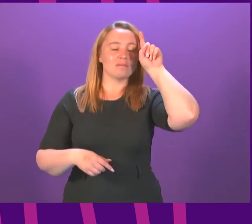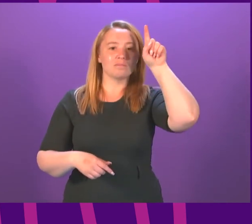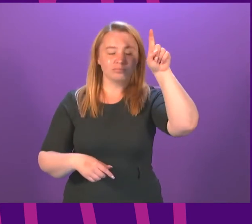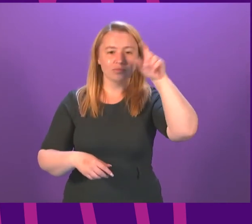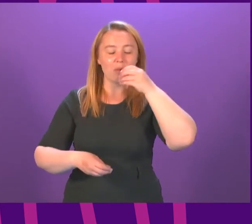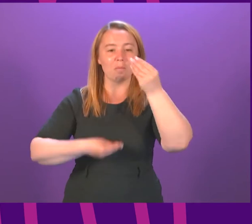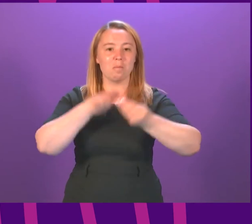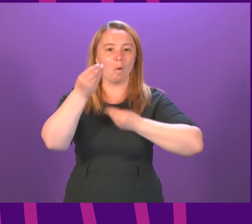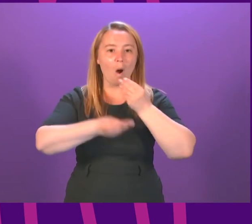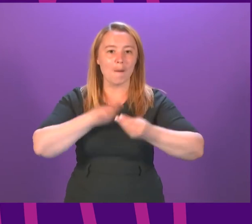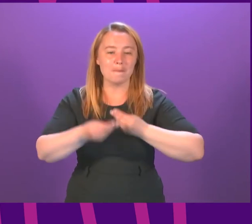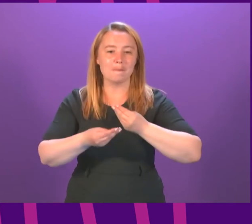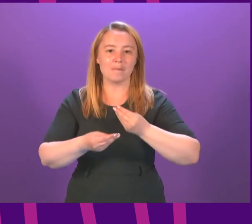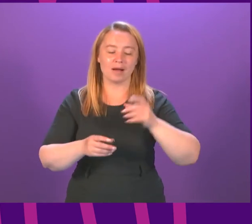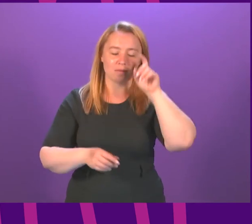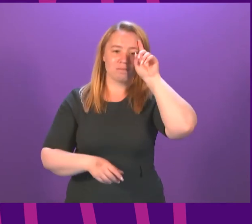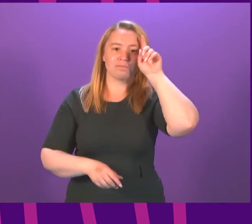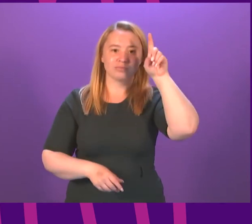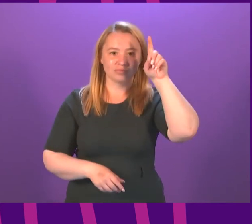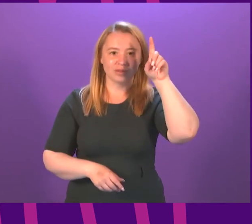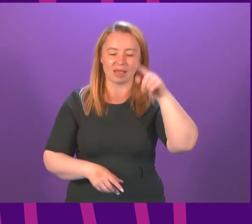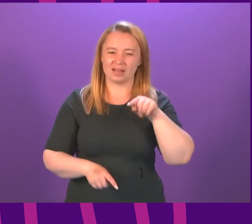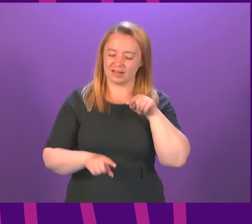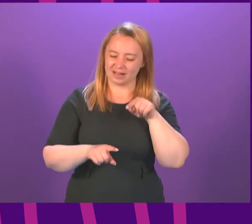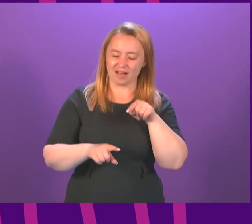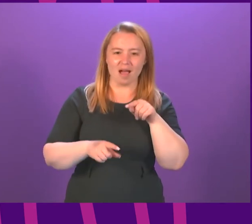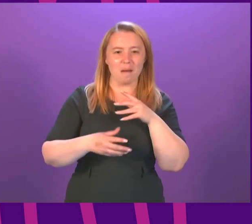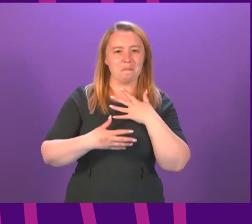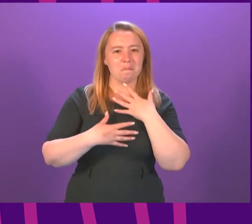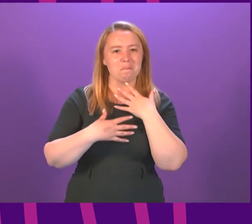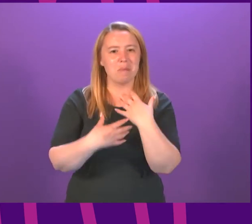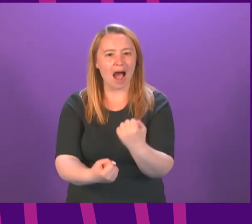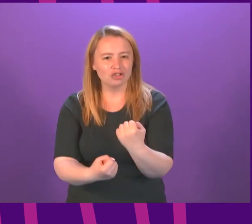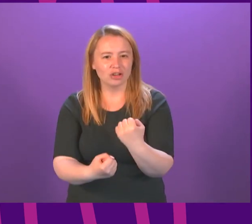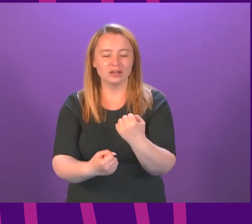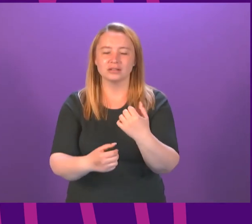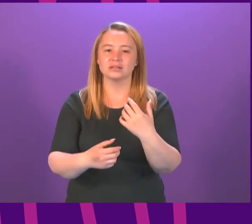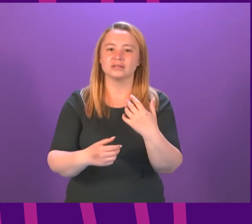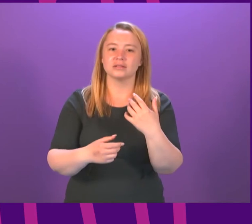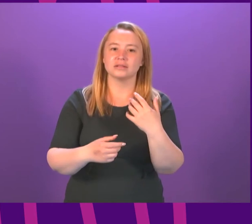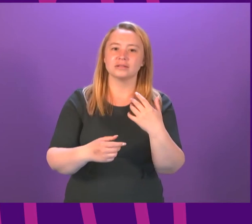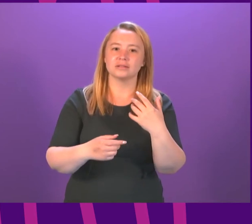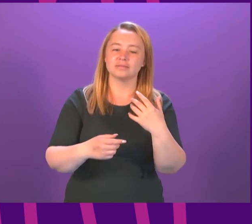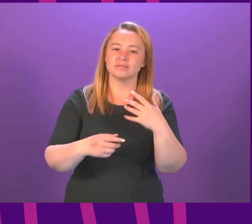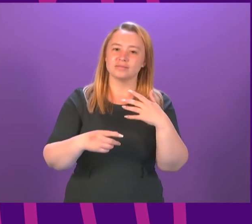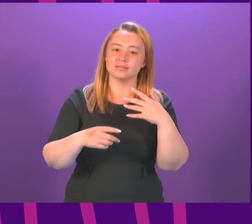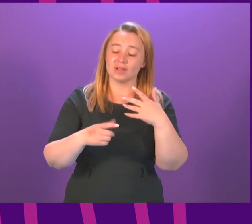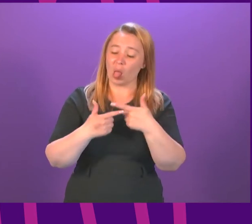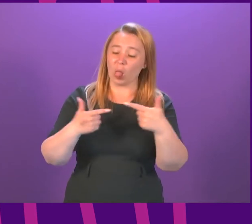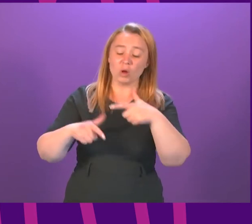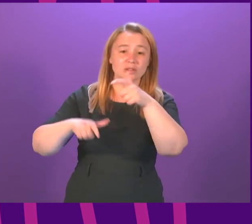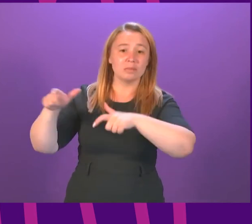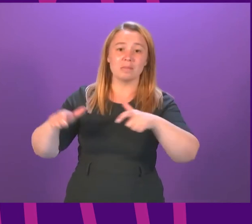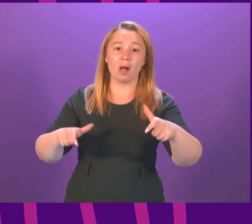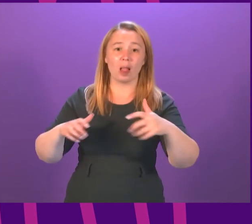Walter Scott came to me, because that passion that is present in Scott's words, it's held by so many